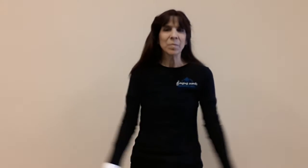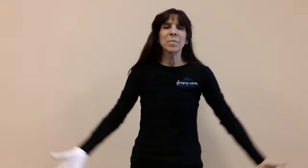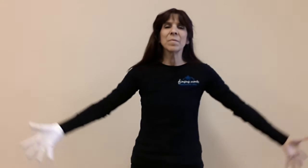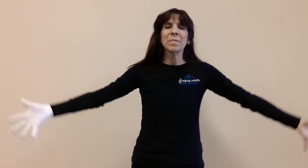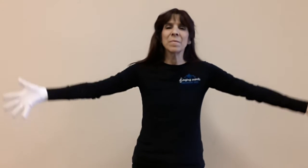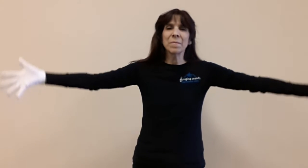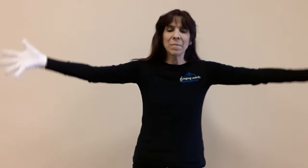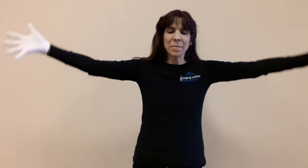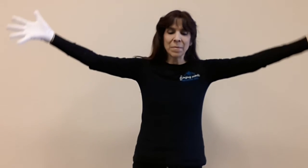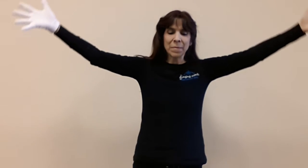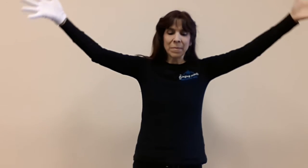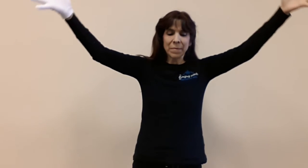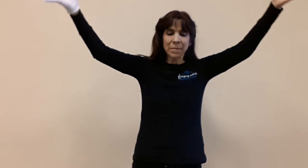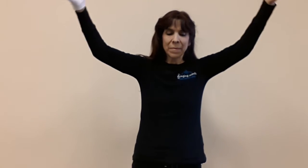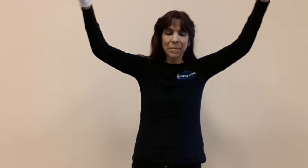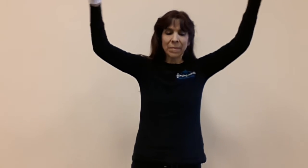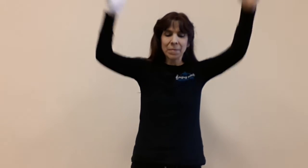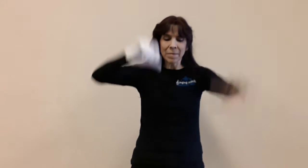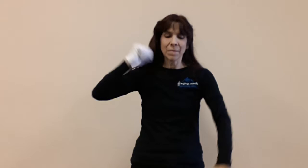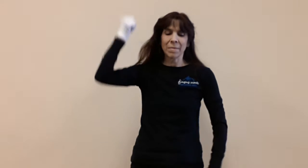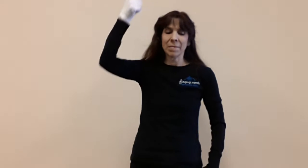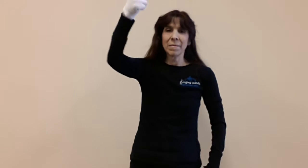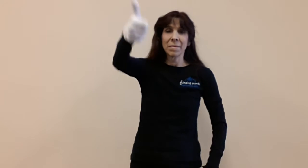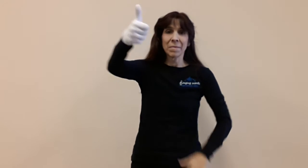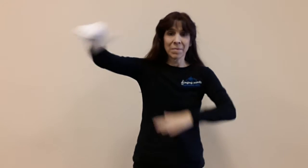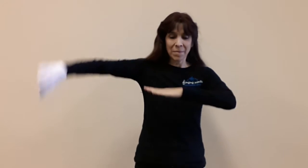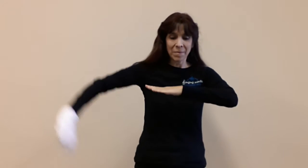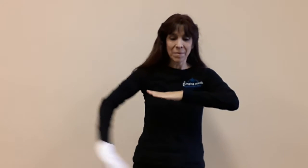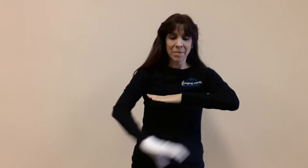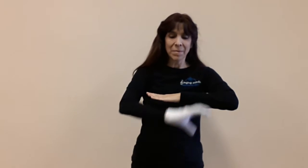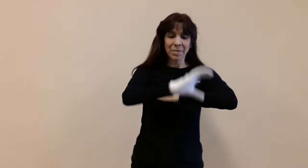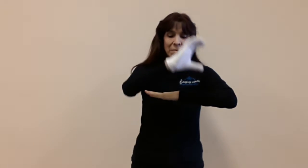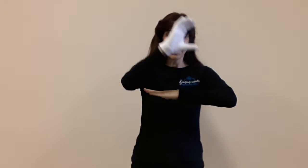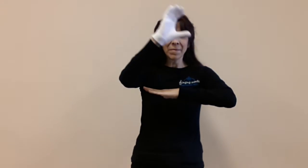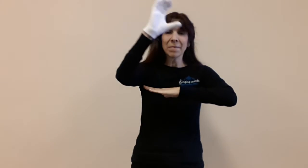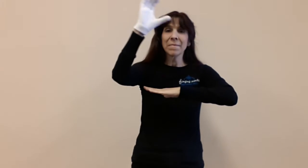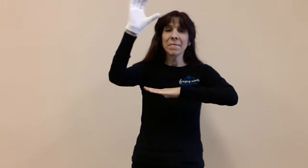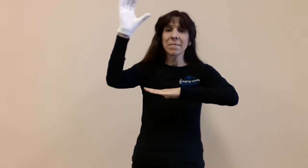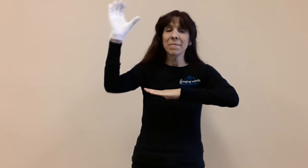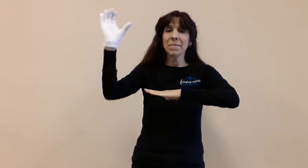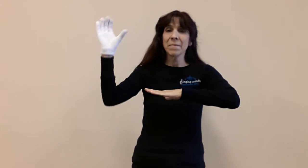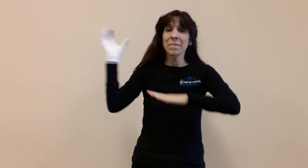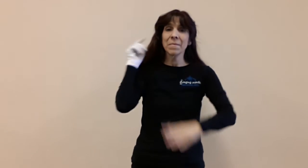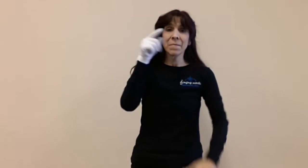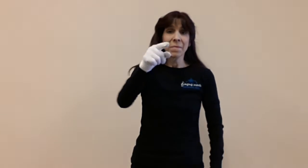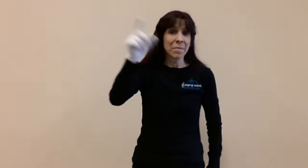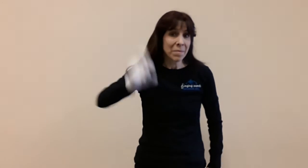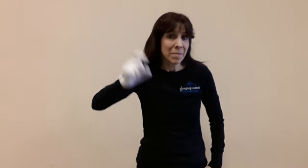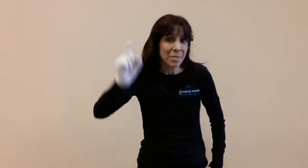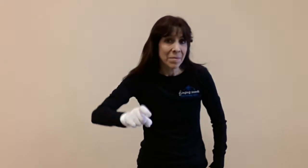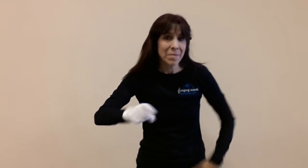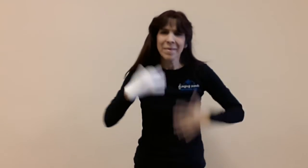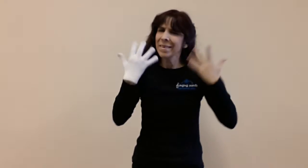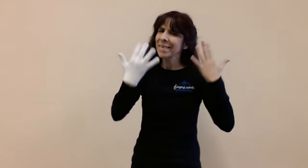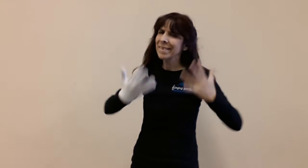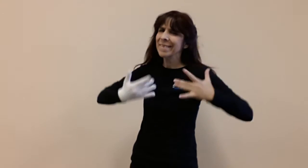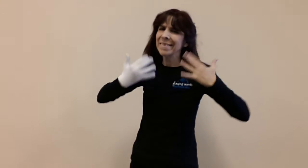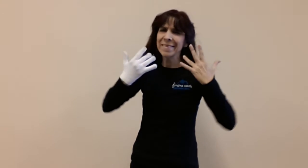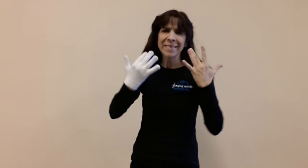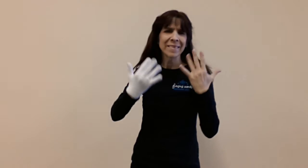oh, yes, come out tomorrow, so you gotta hang on